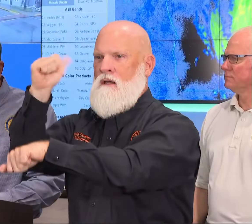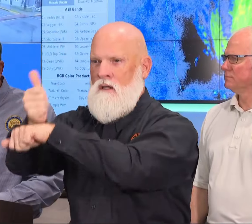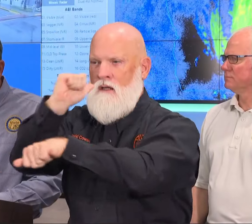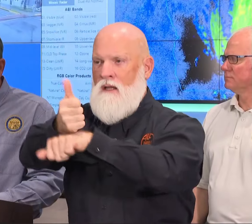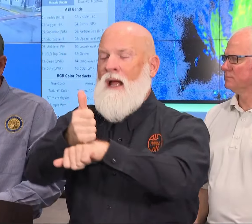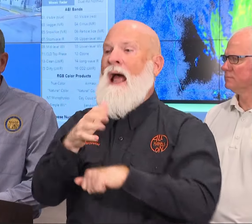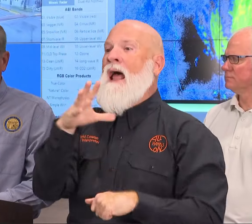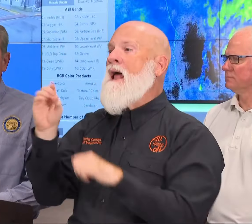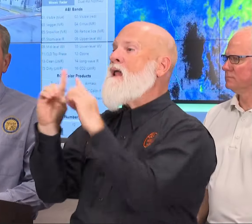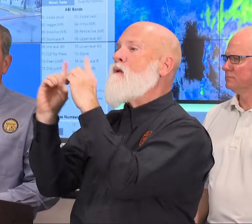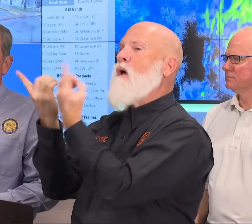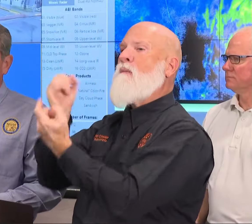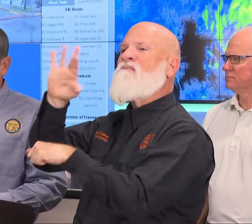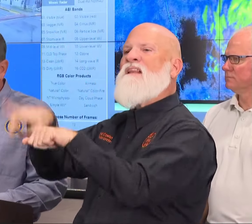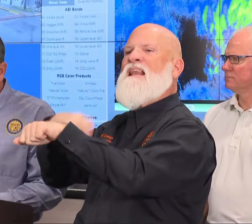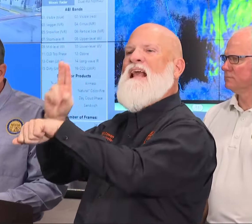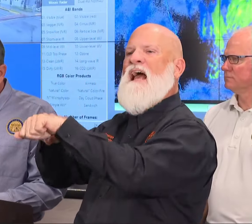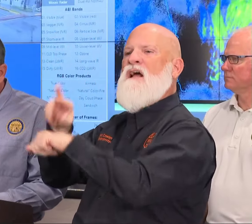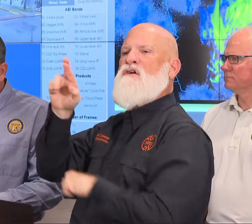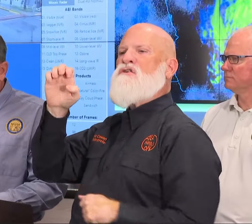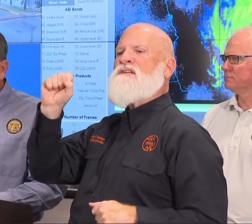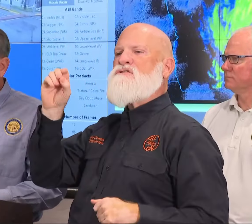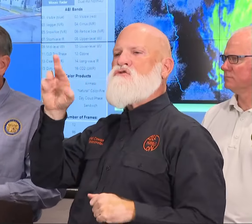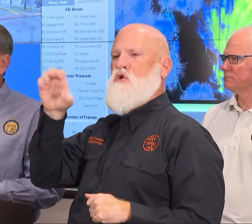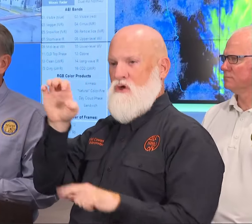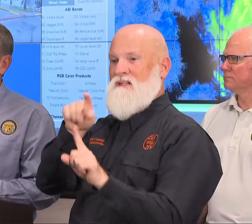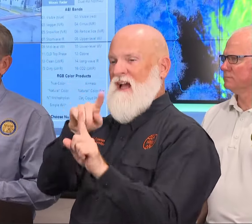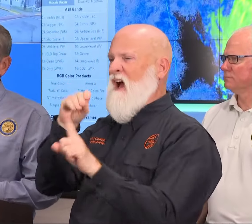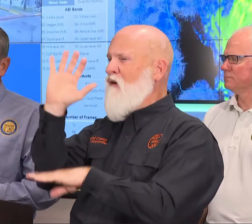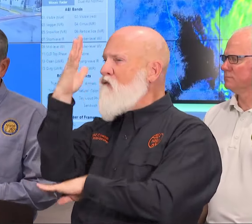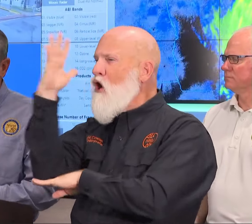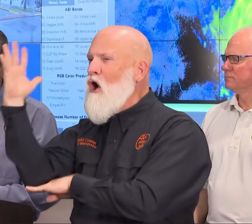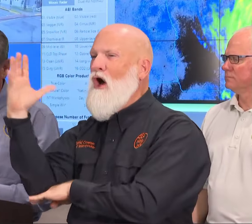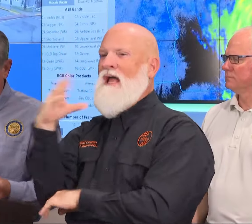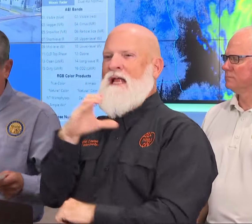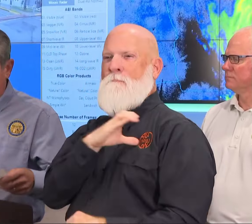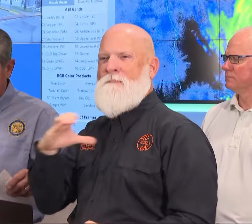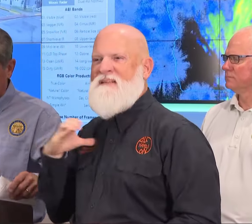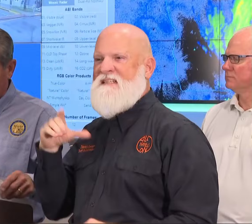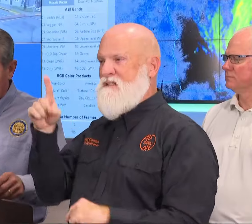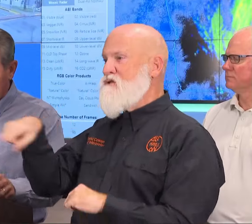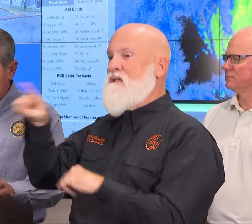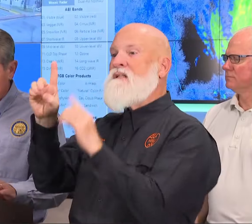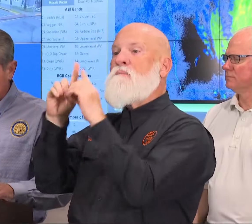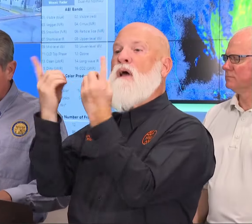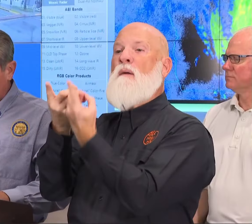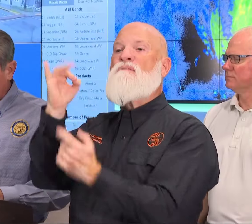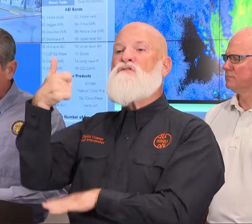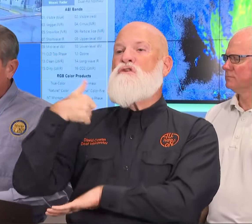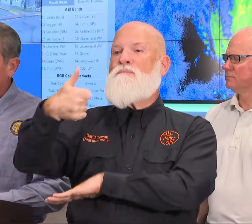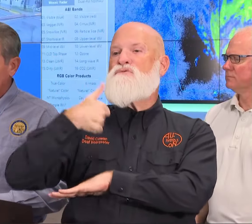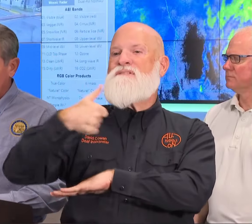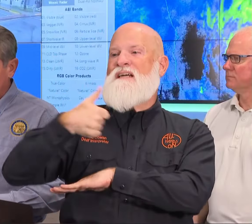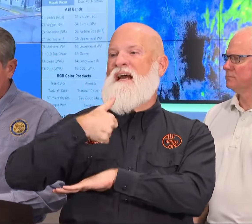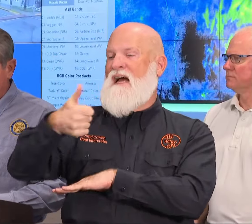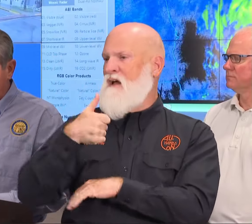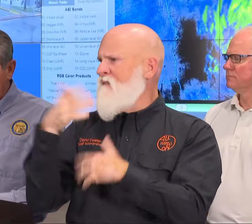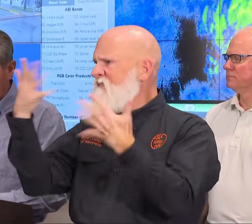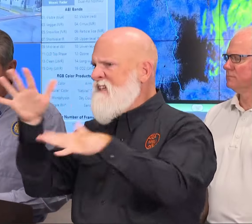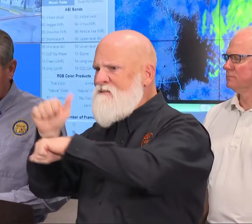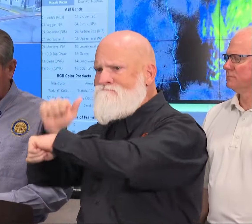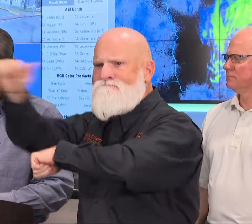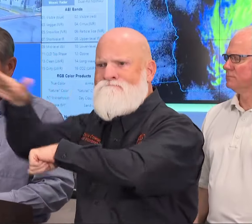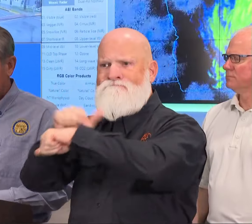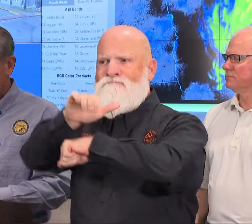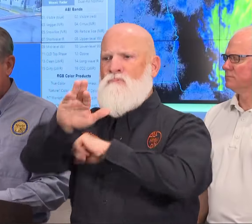D. O. T. teams ready to deploy and are being employed right now in affected communities. We continue to